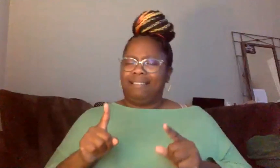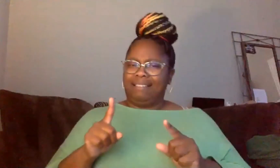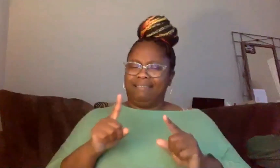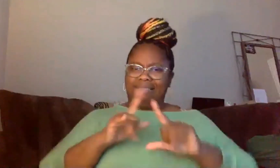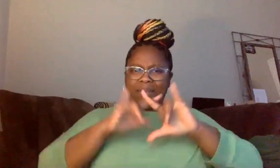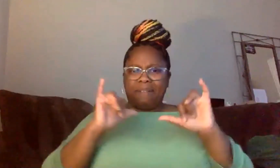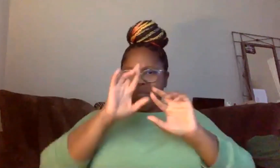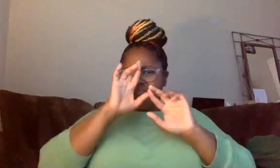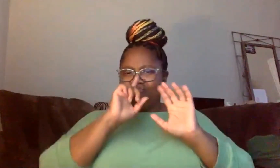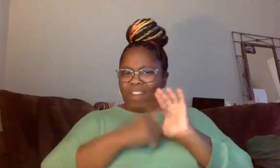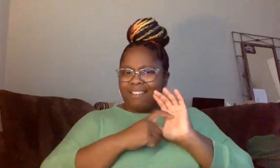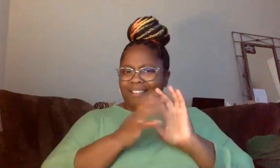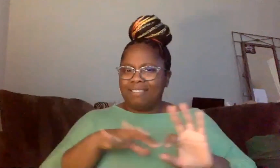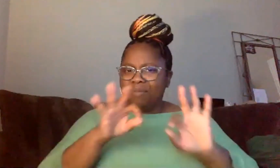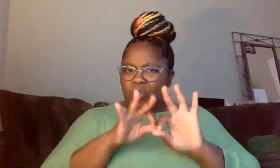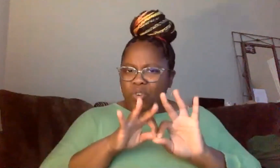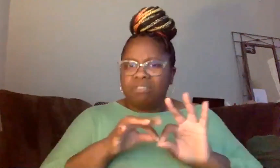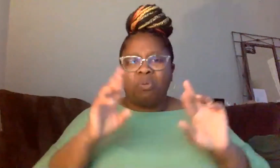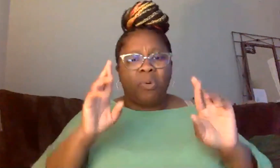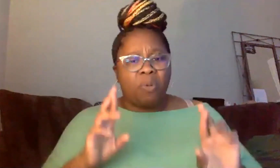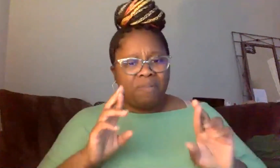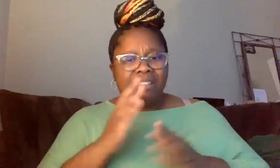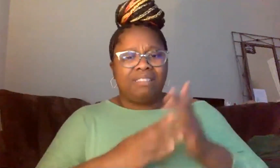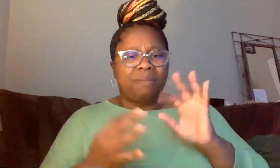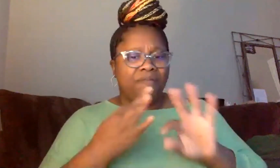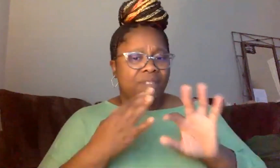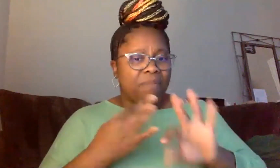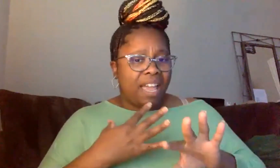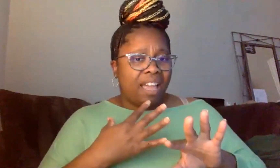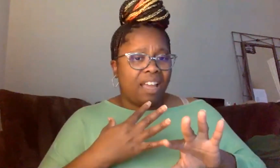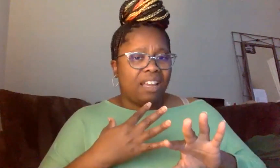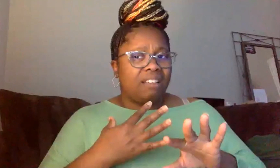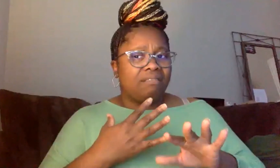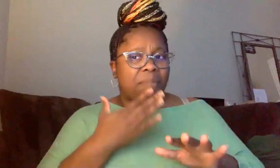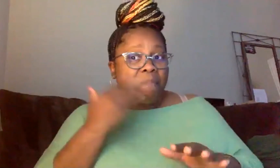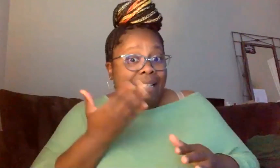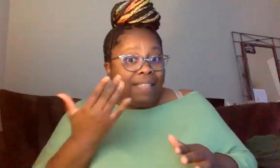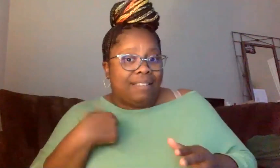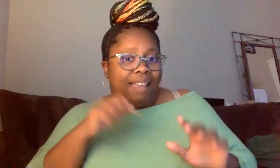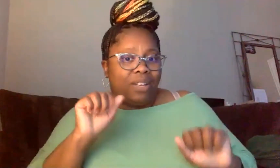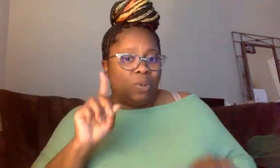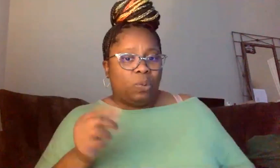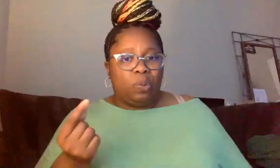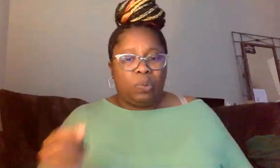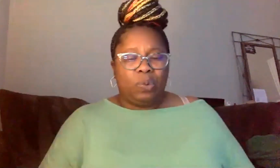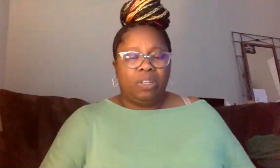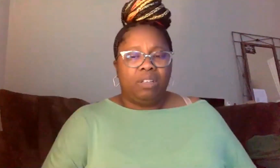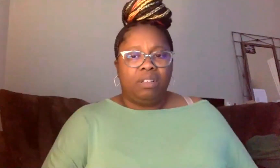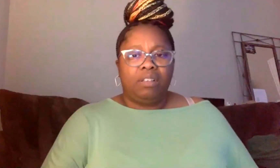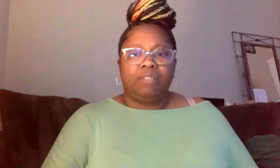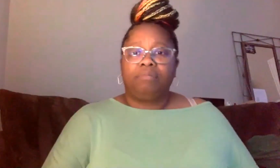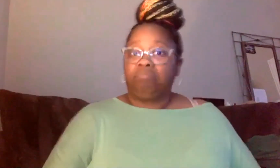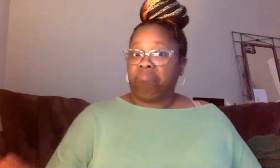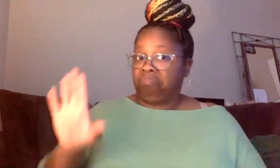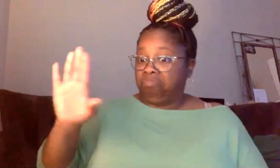Um, so I, I hope that I can get some feedback on, on the best things that I can be doing. Absolutely. May I answer